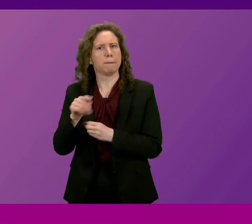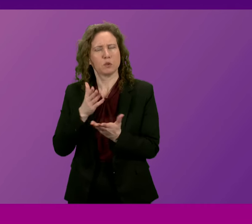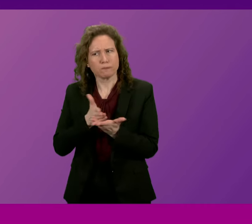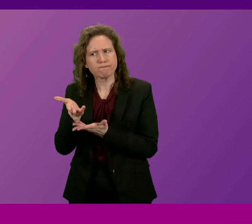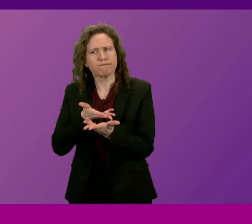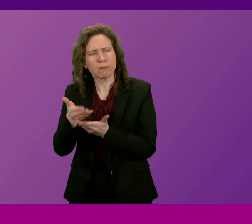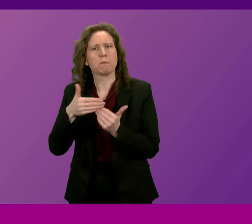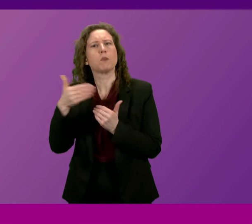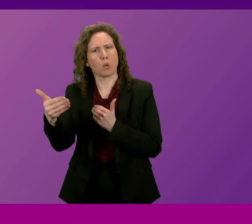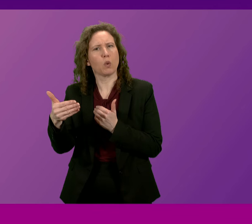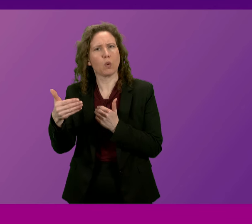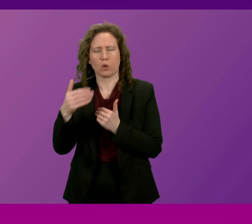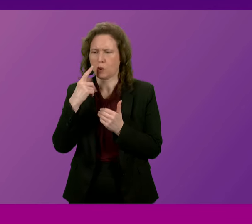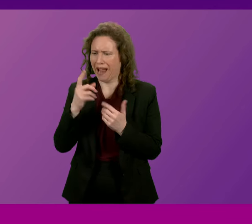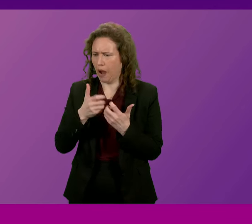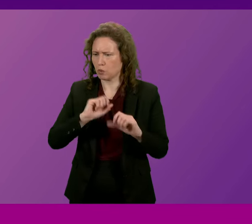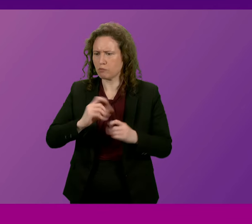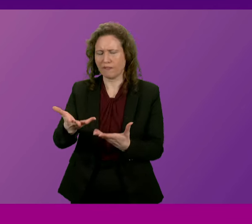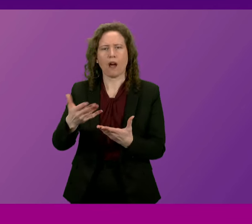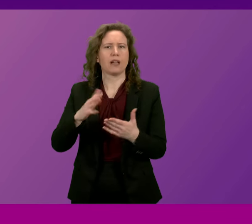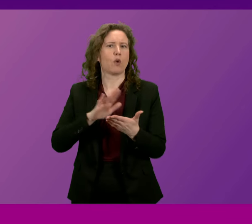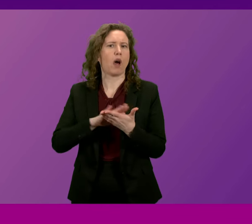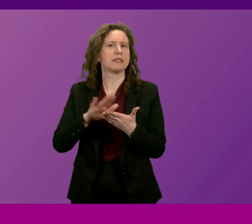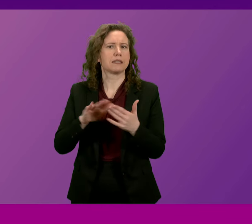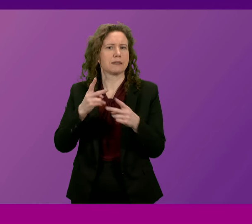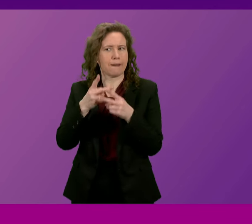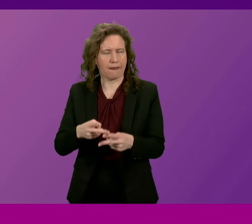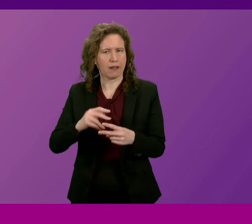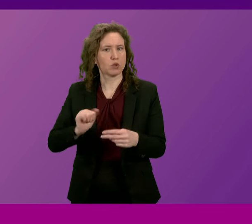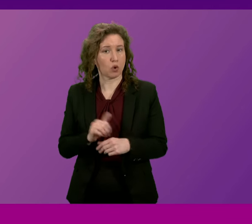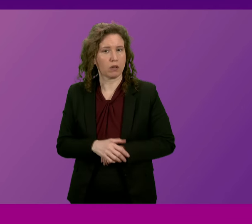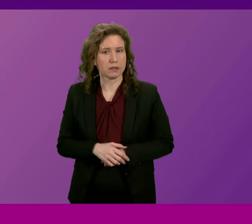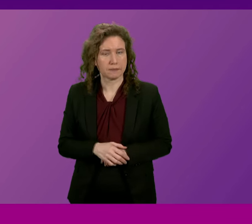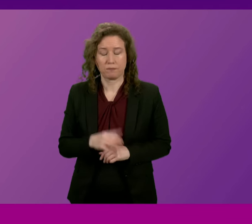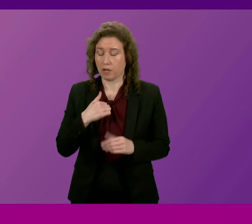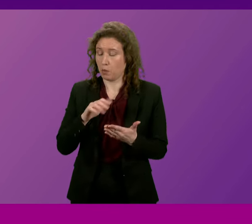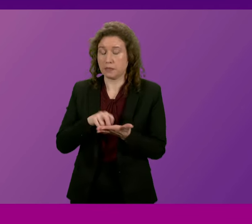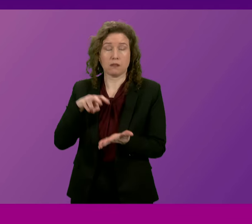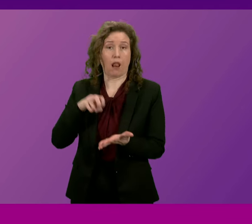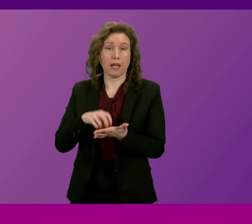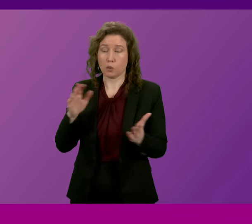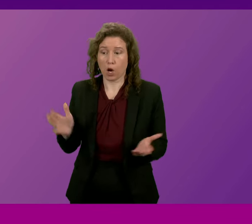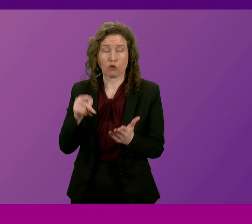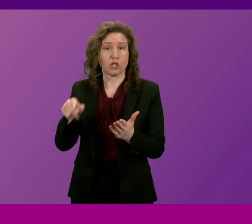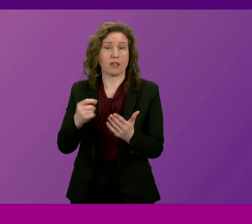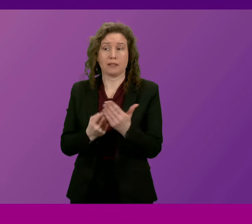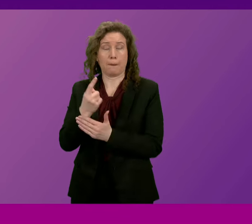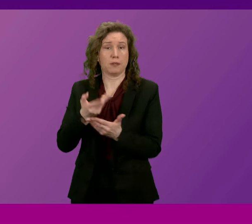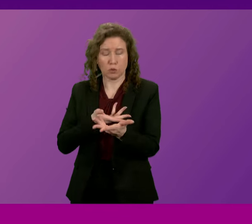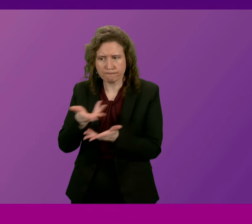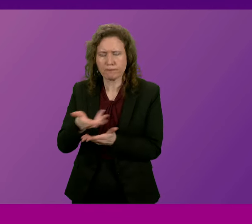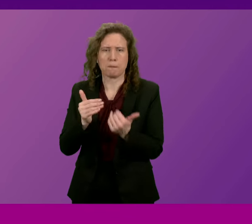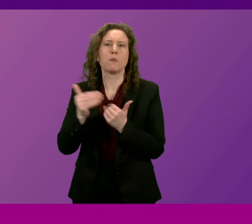discuss the provision of Huntington's care in Scotland and I would be delighted to encourage that dialogue